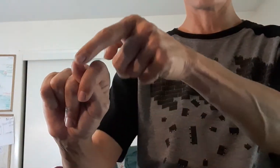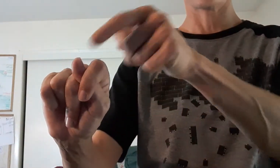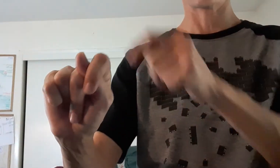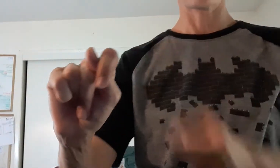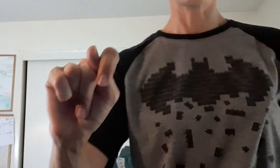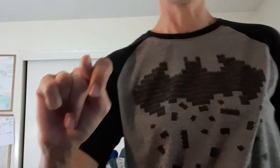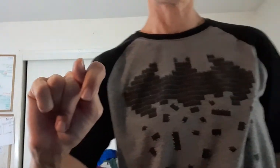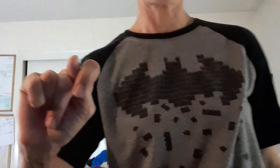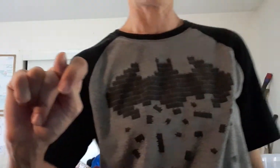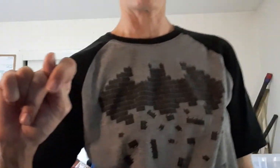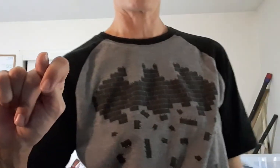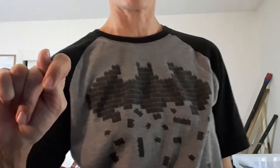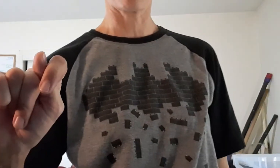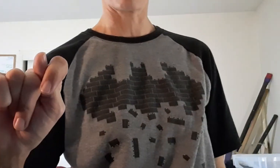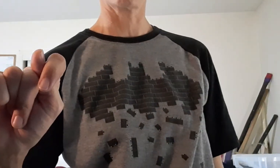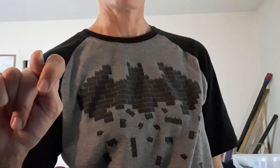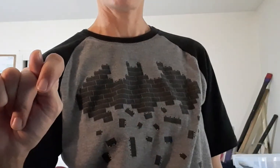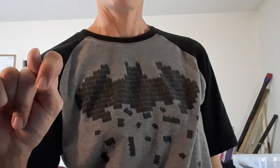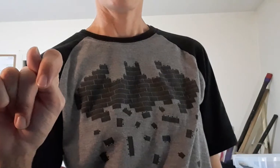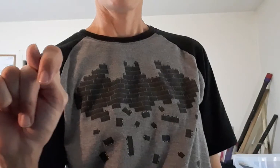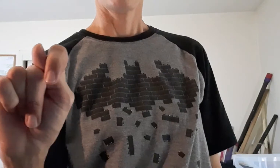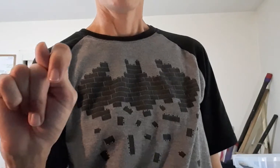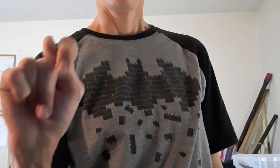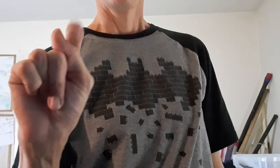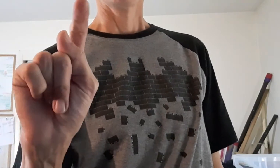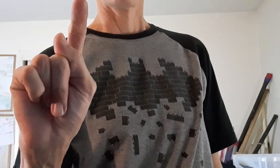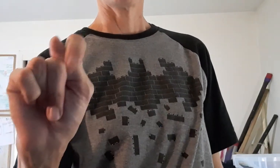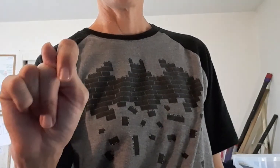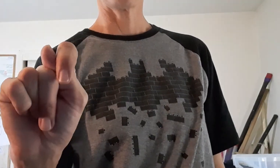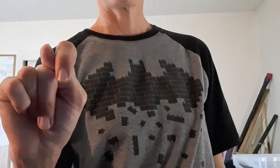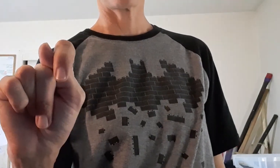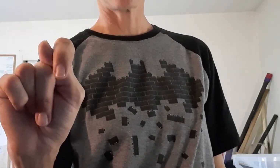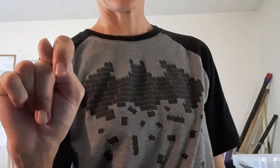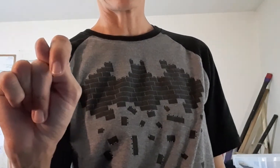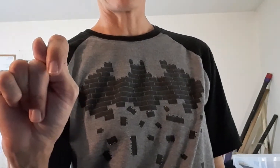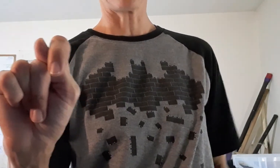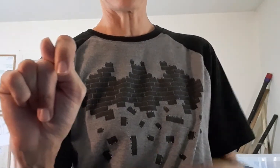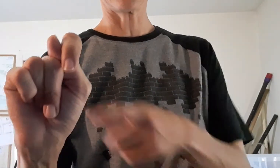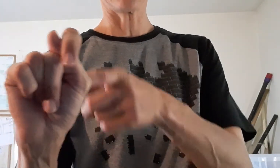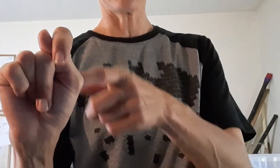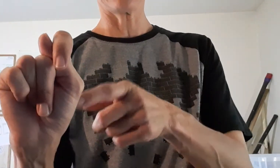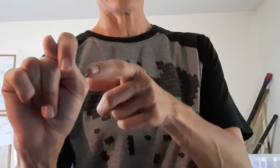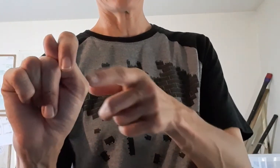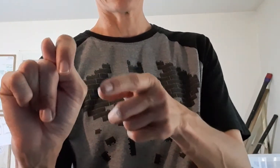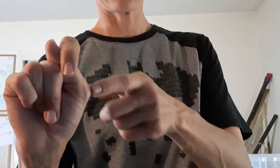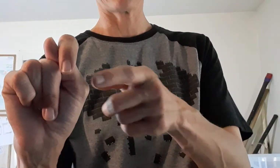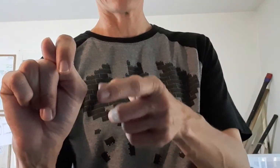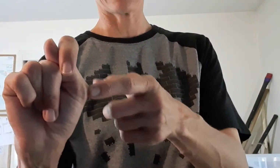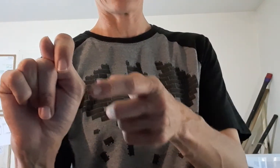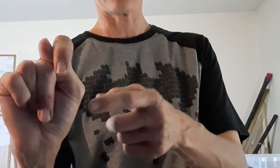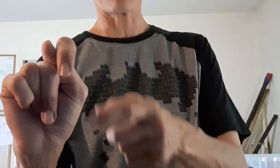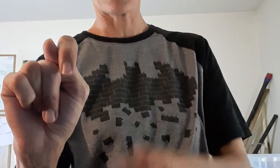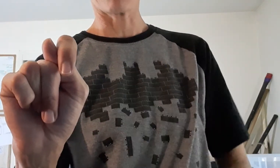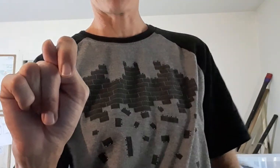fingernail side of your thumb. So it sits on it like this. Because it's kind of in the way. Right.